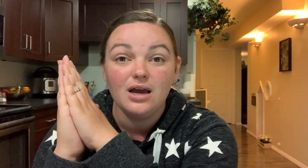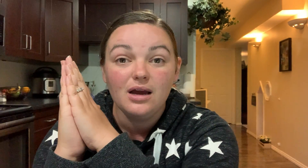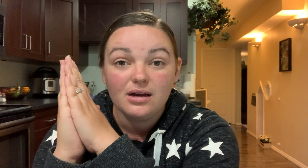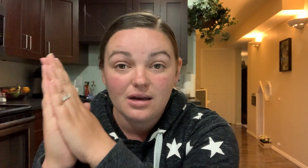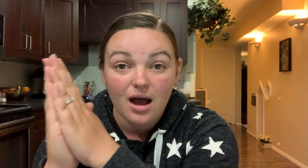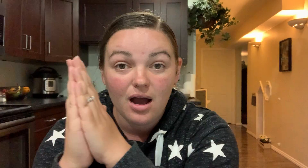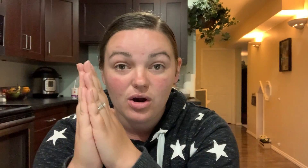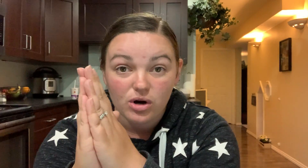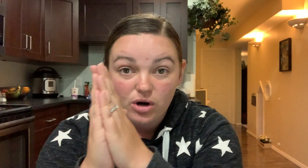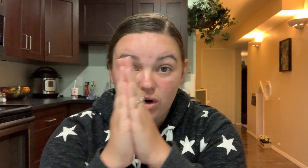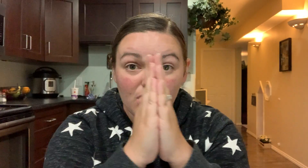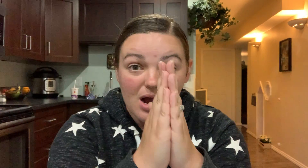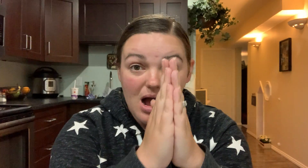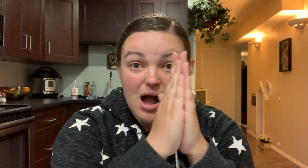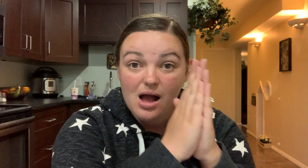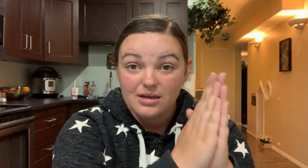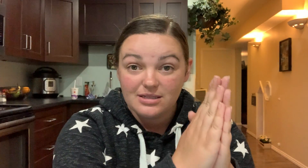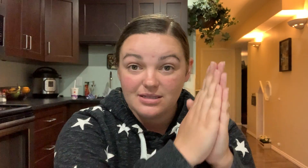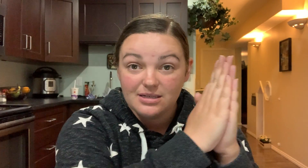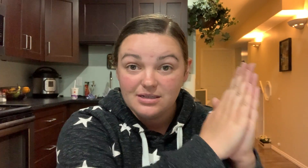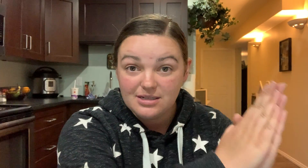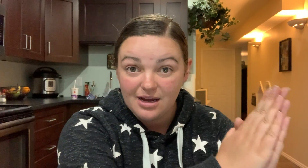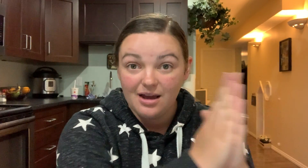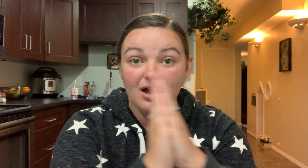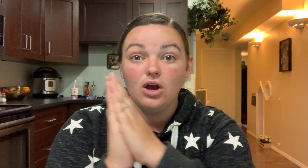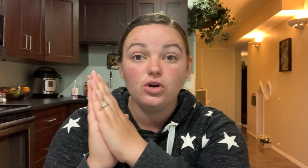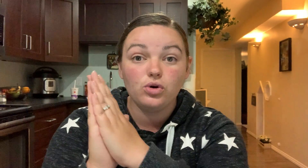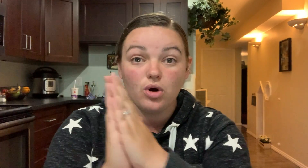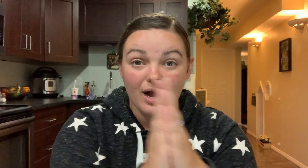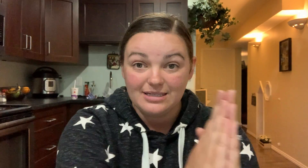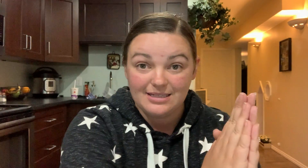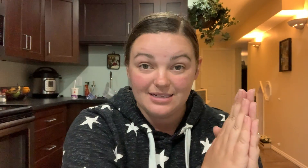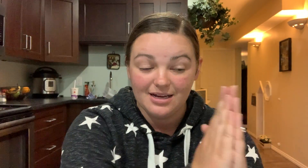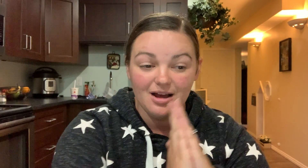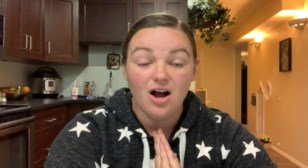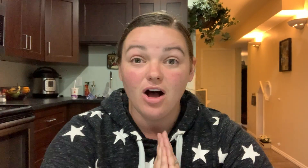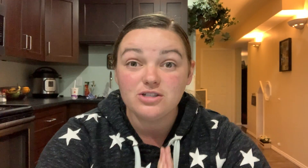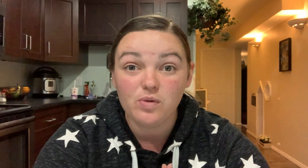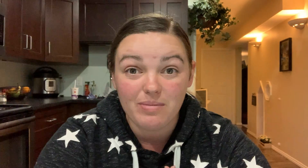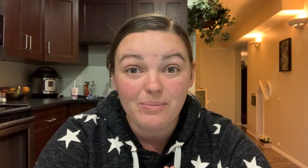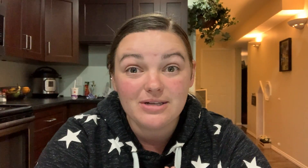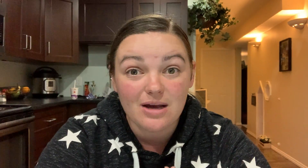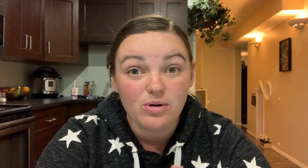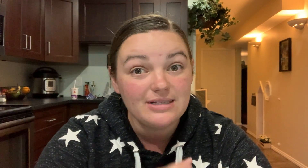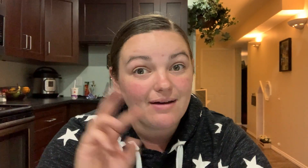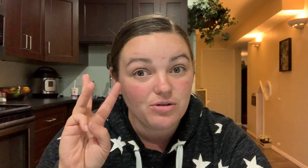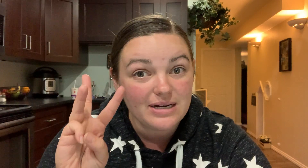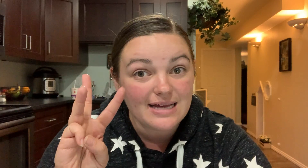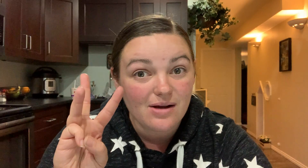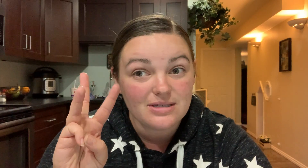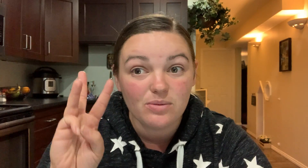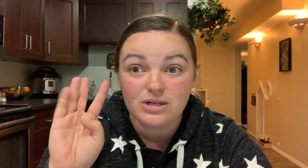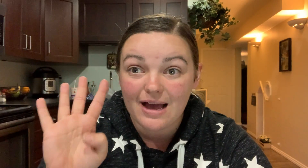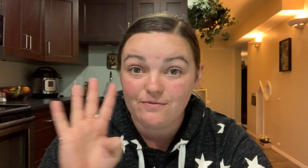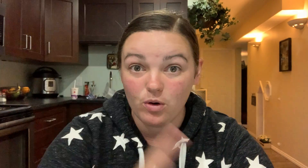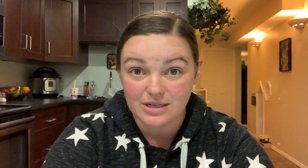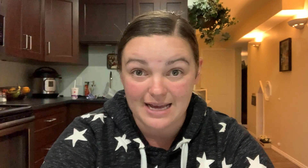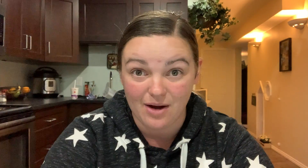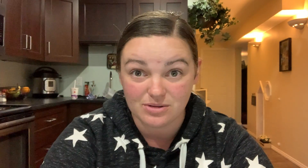c-r-a-s-t, crust. Also remember, some words have three sounds, some words have four sounds,